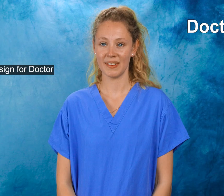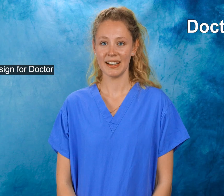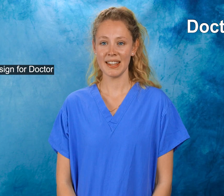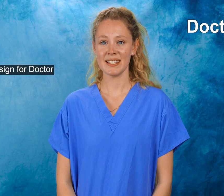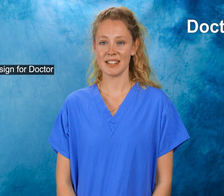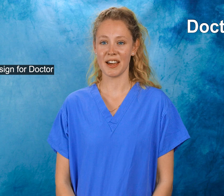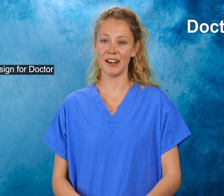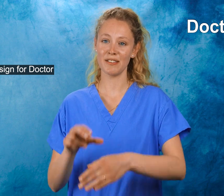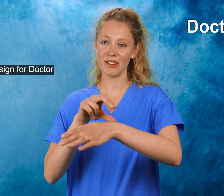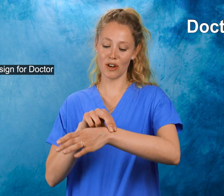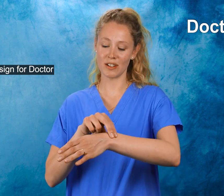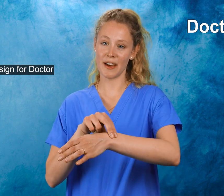This is the sign for Doctor.